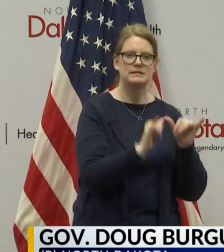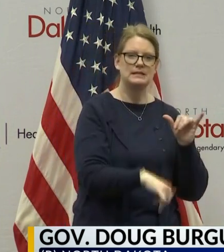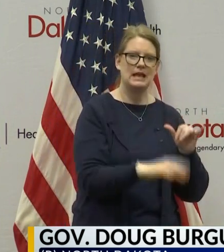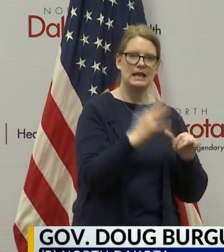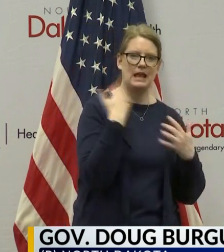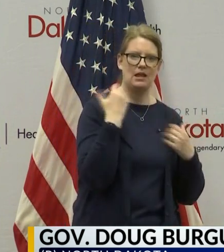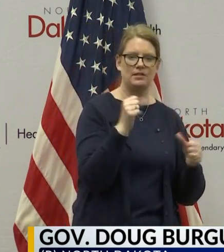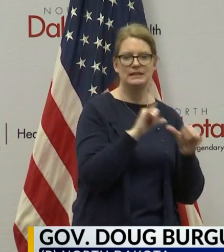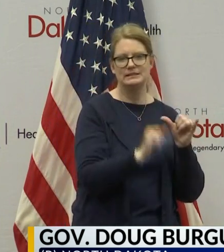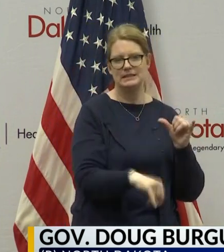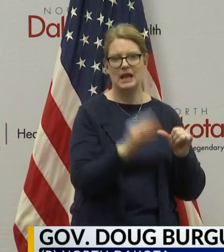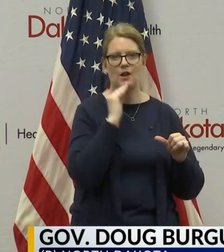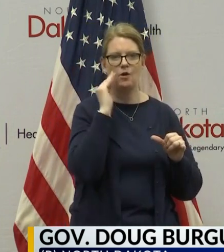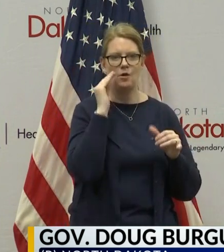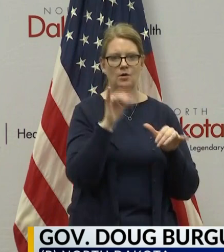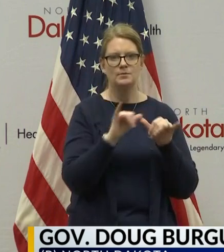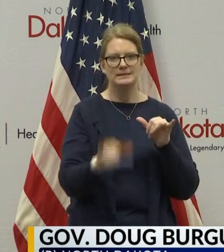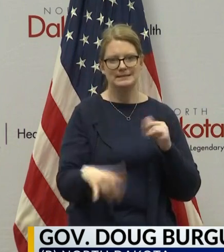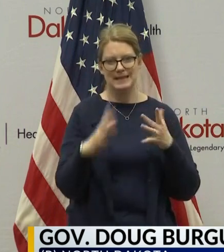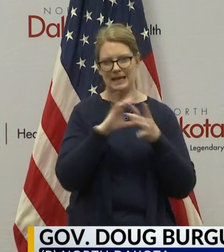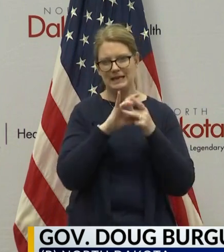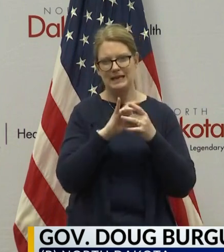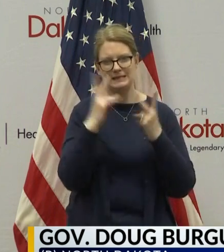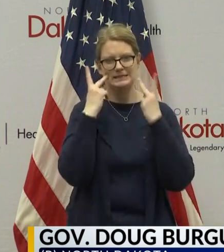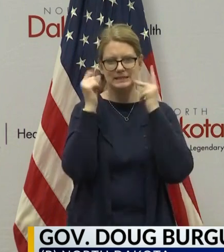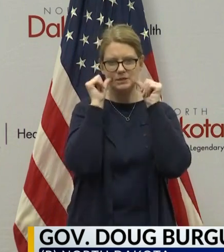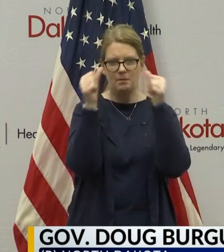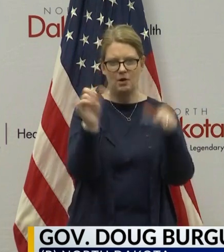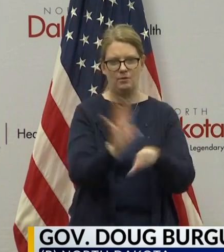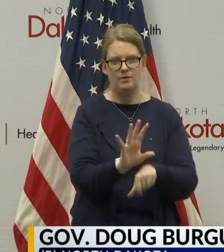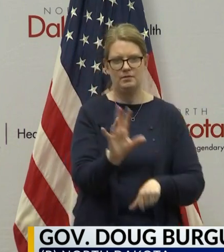stay home, stay connected. Thank you very much. Appreciate it. See you tomorrow.